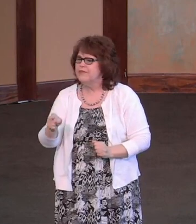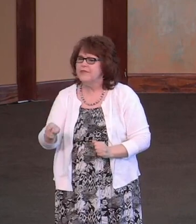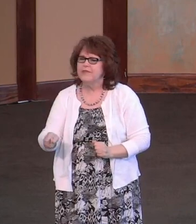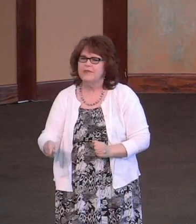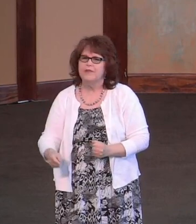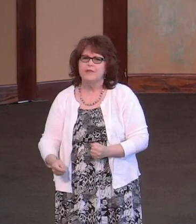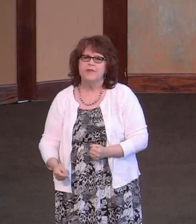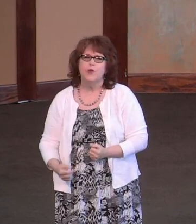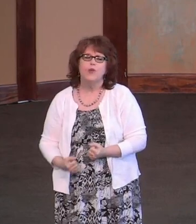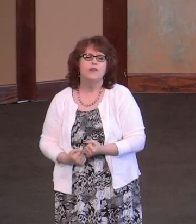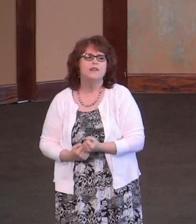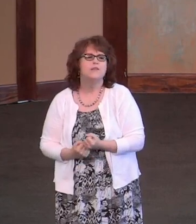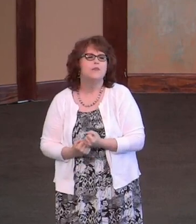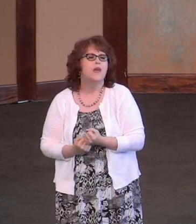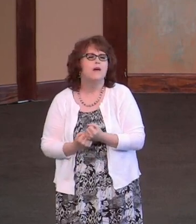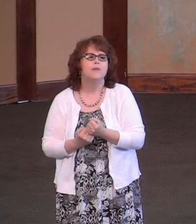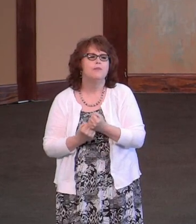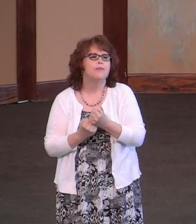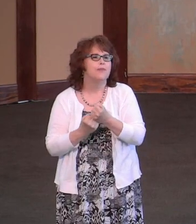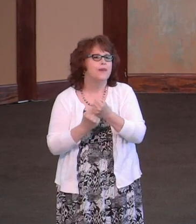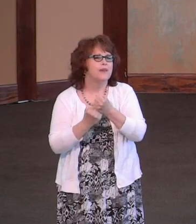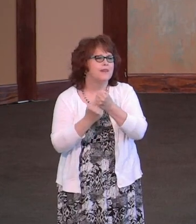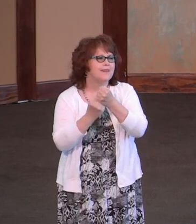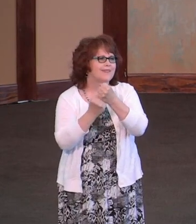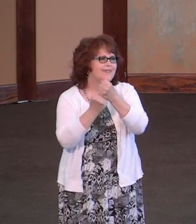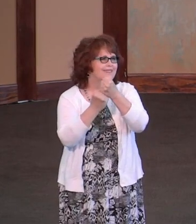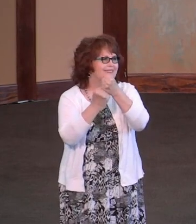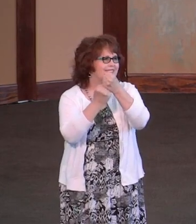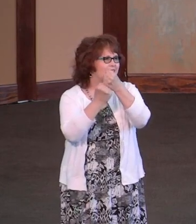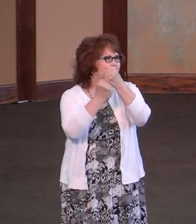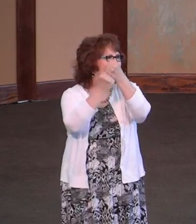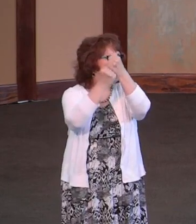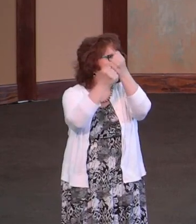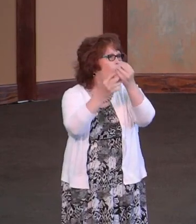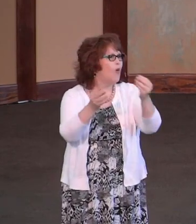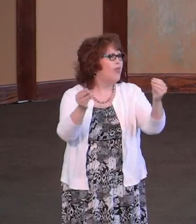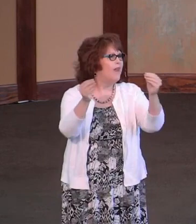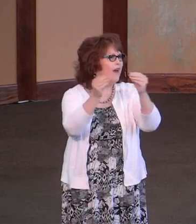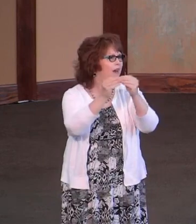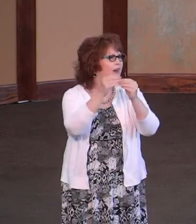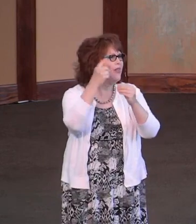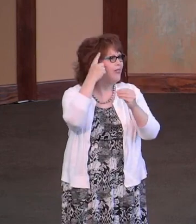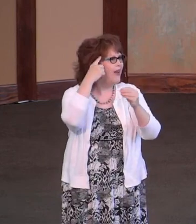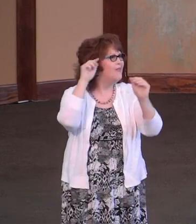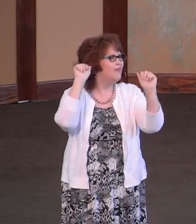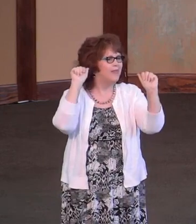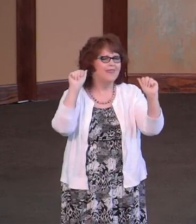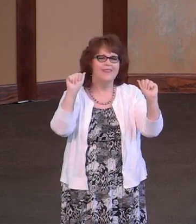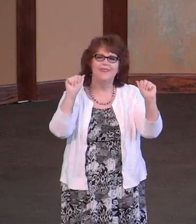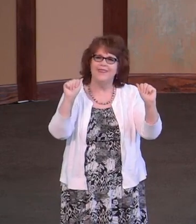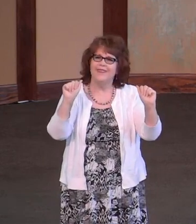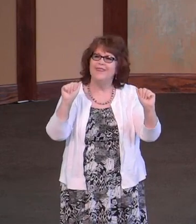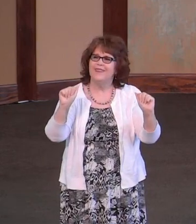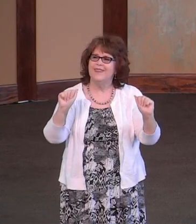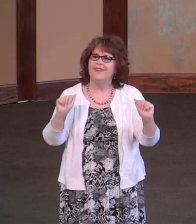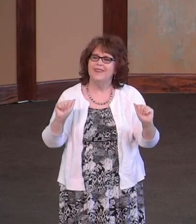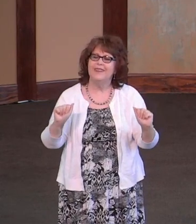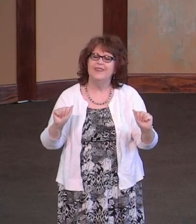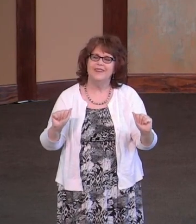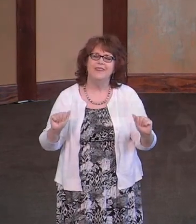You raise me up to more than I can be.